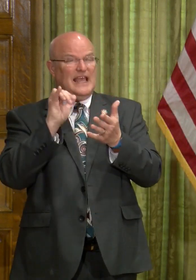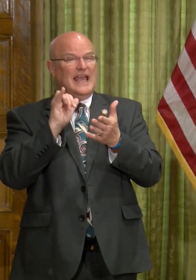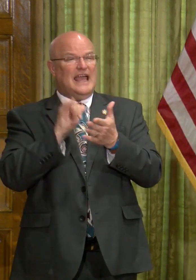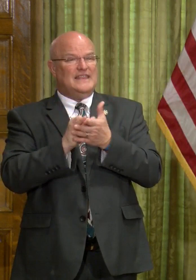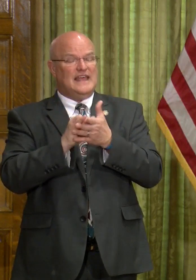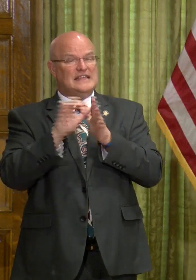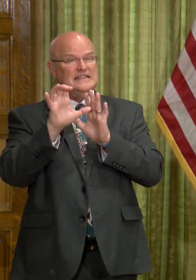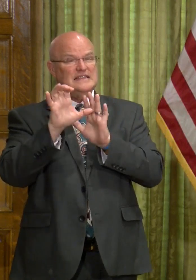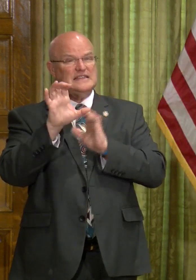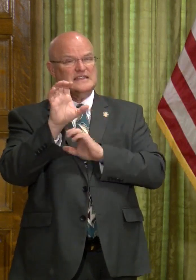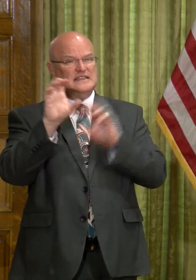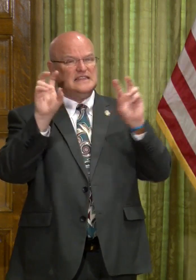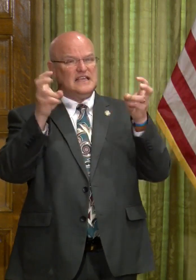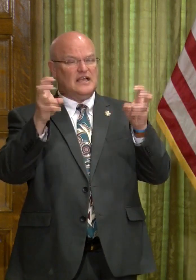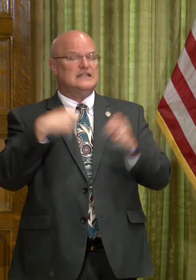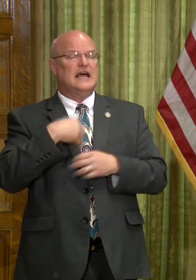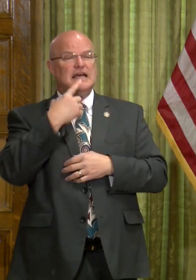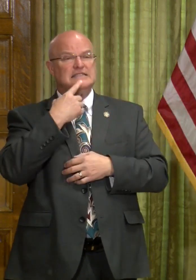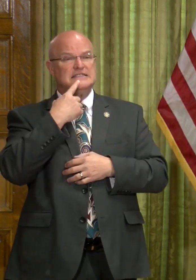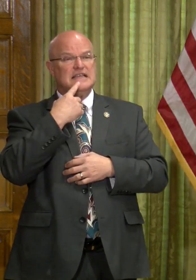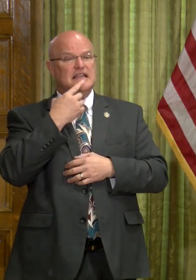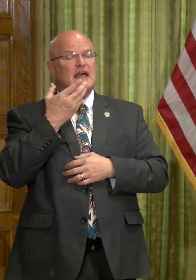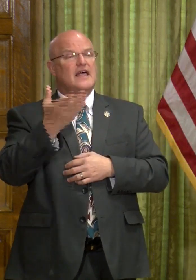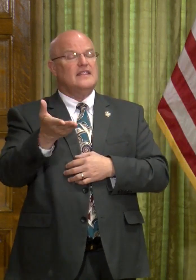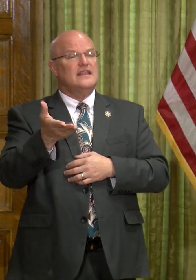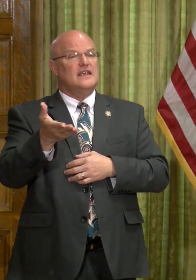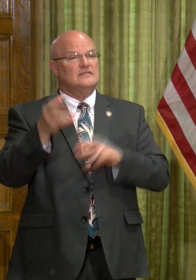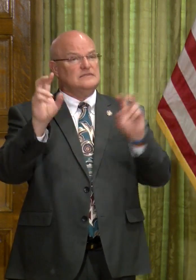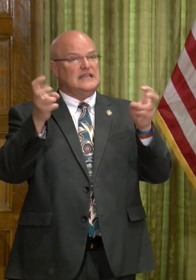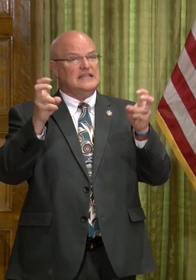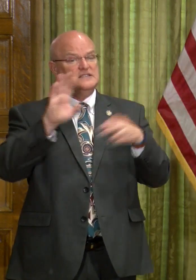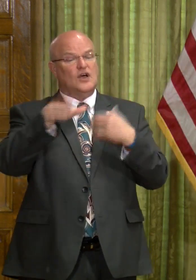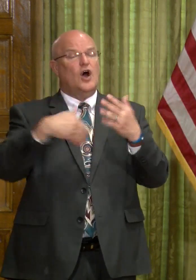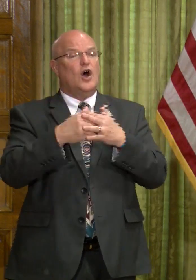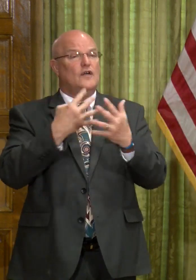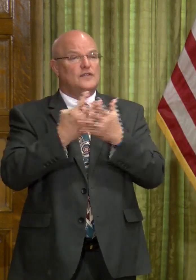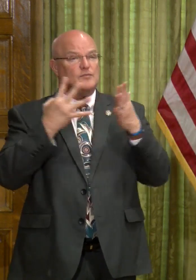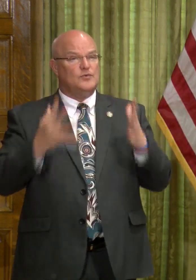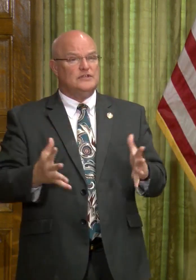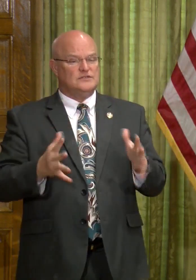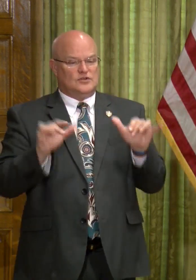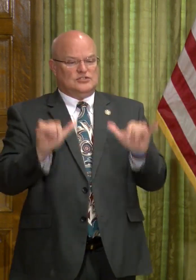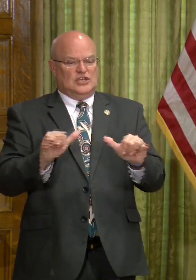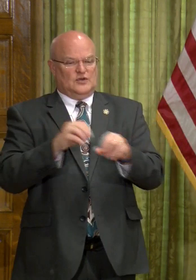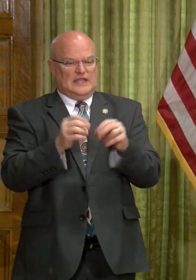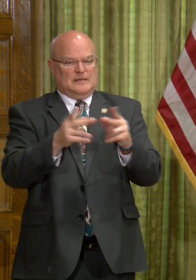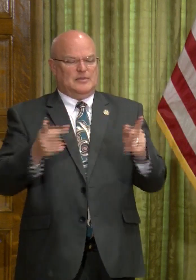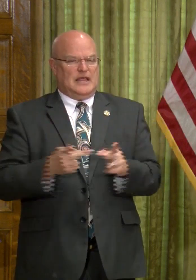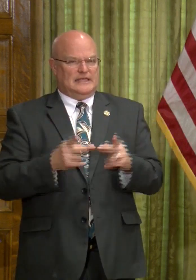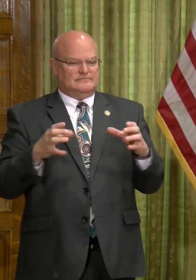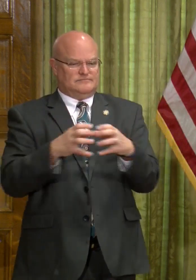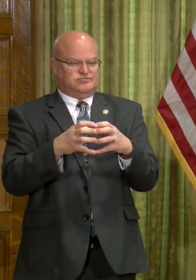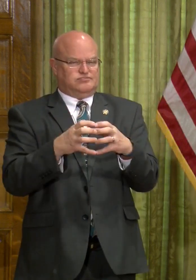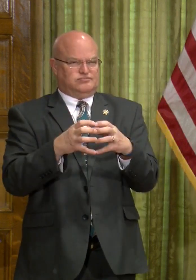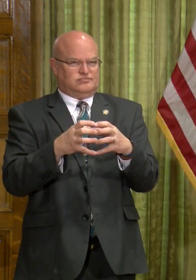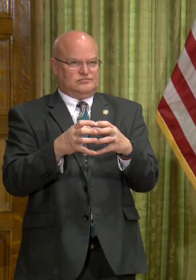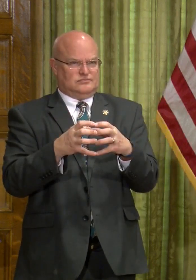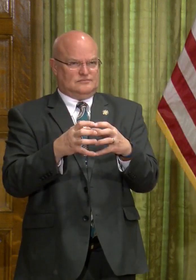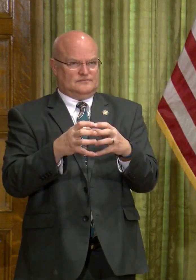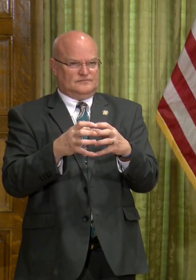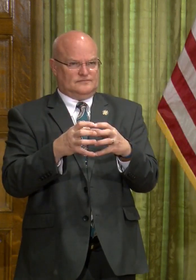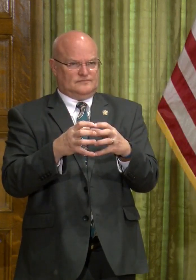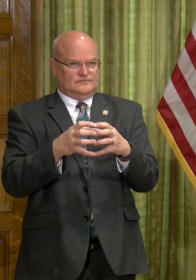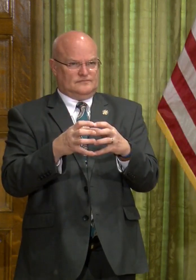that's the context in which I said, uh, they are, in essence, all the prisoners are sheltering in place. They are in a congregate-type